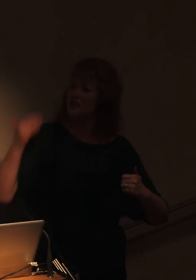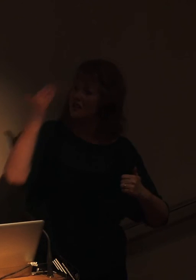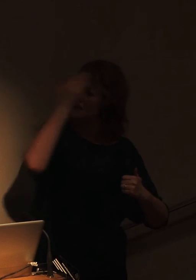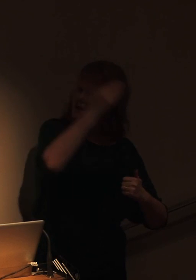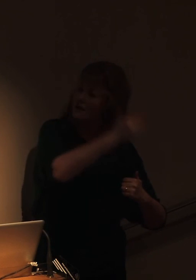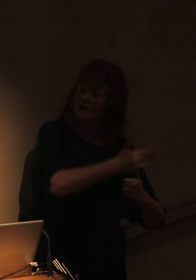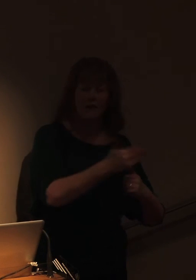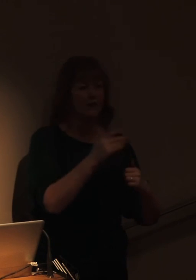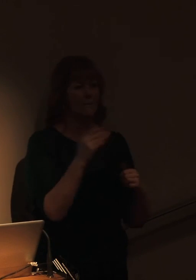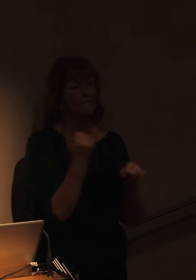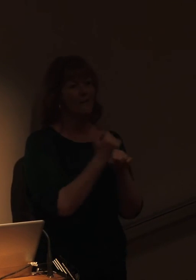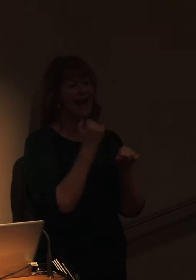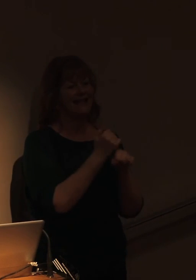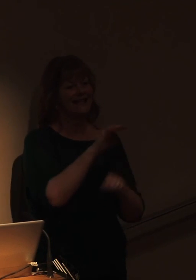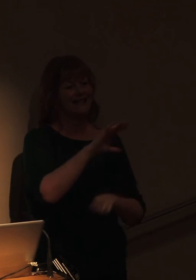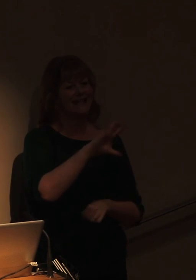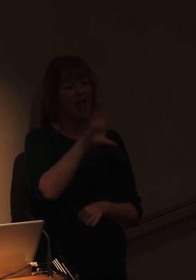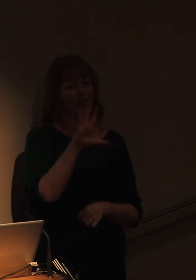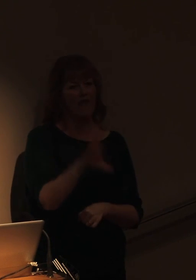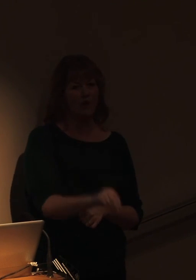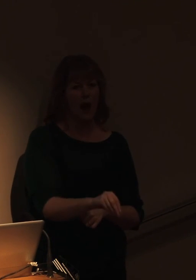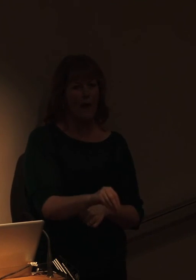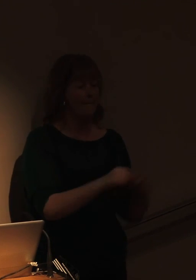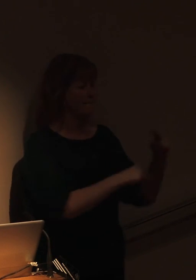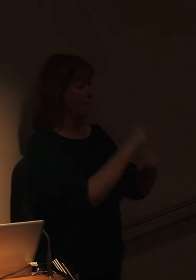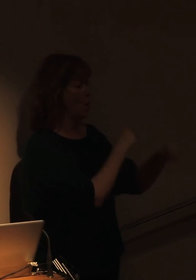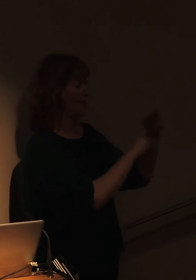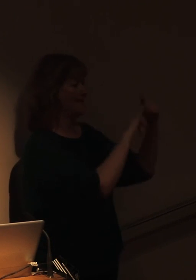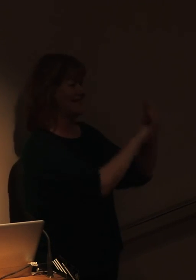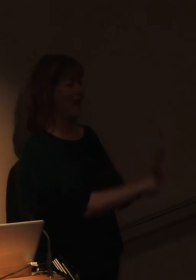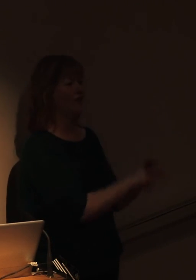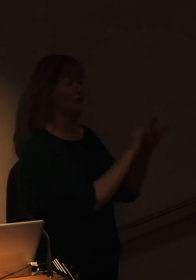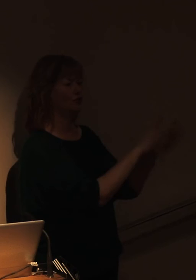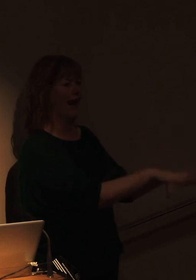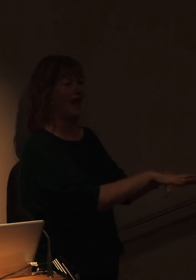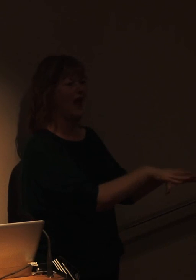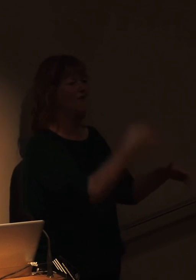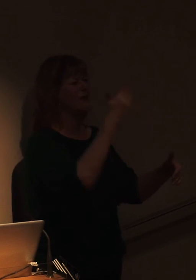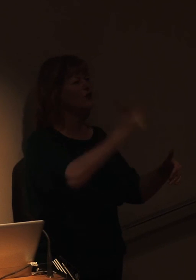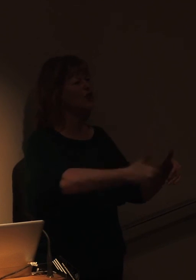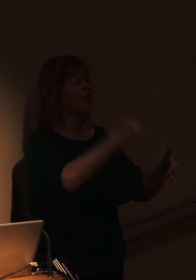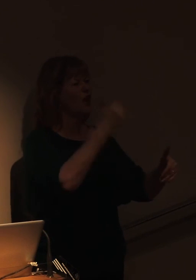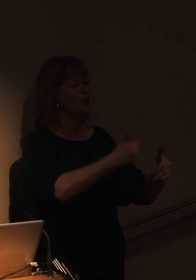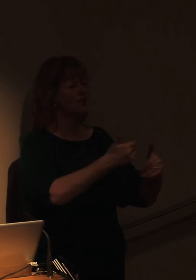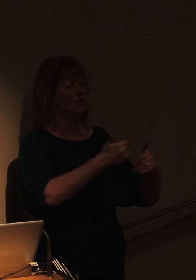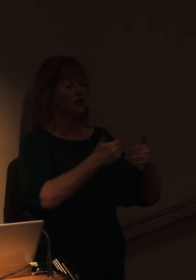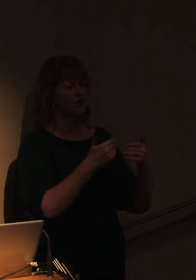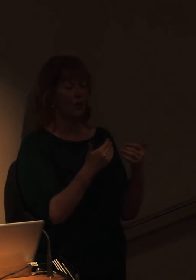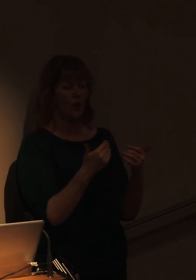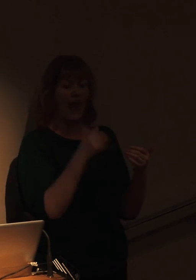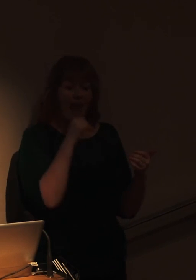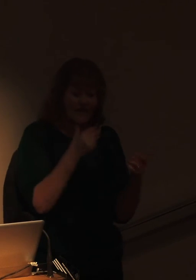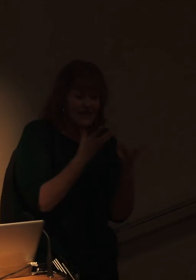created in South Africa, that's built in South Australia. That's very, very good at deterring sharks. So if we get into a situation where